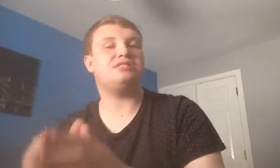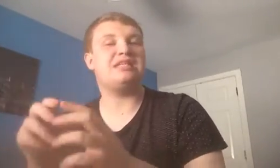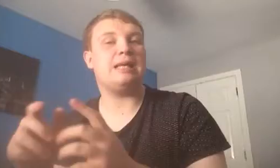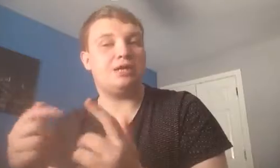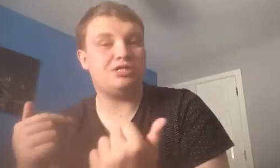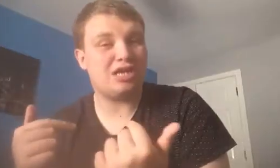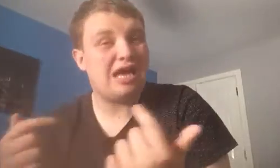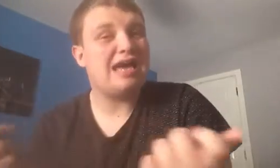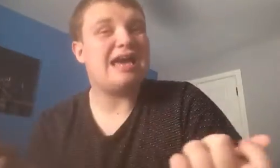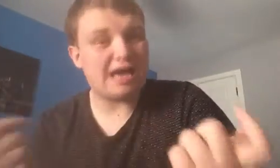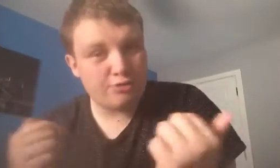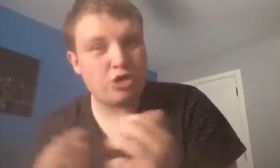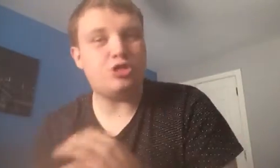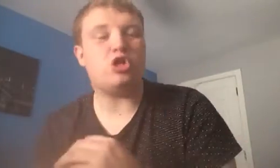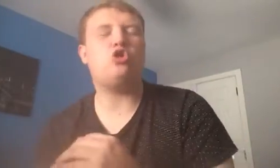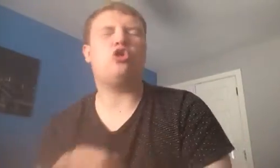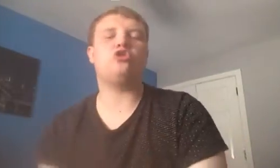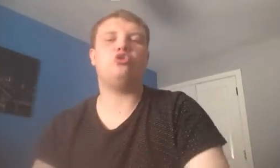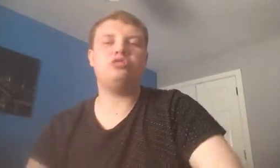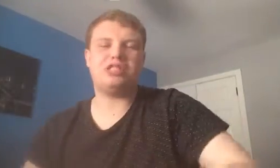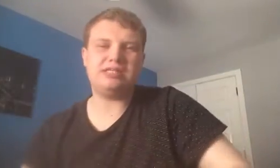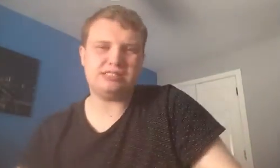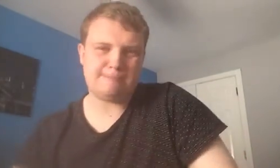telling us how good Connor Goldstone is.